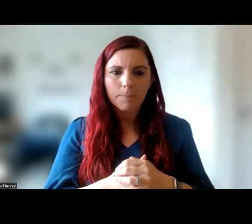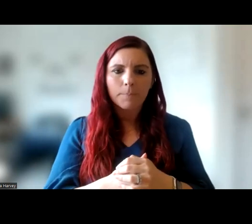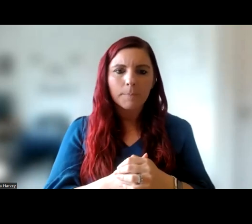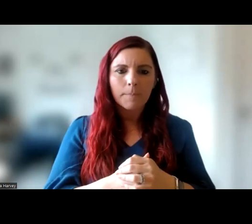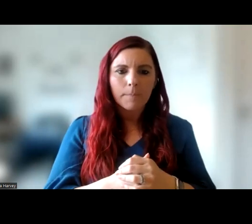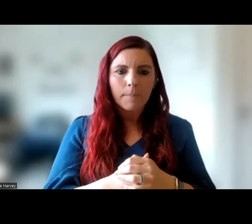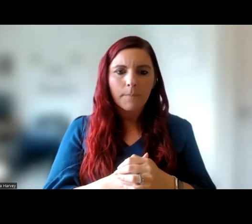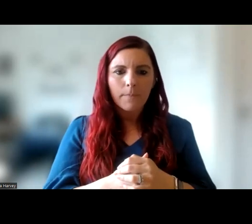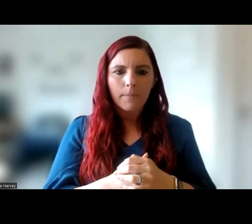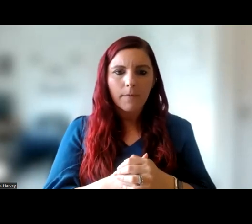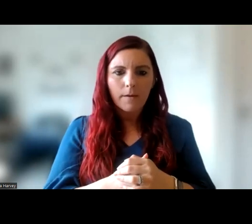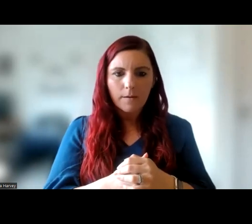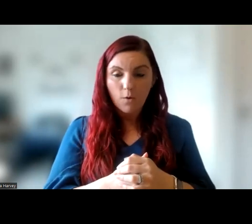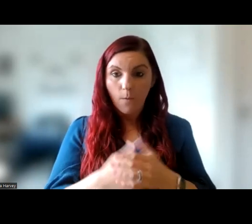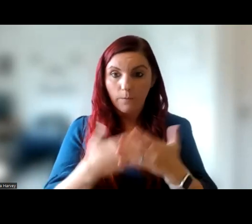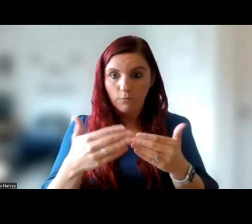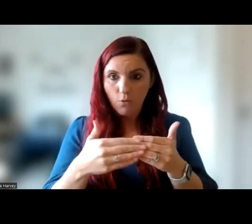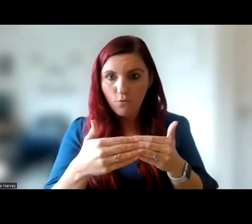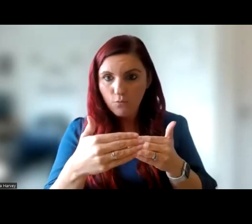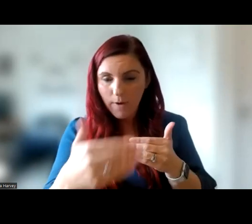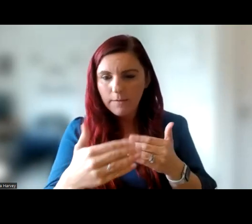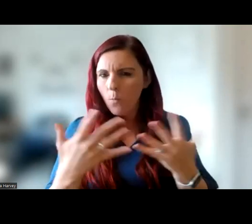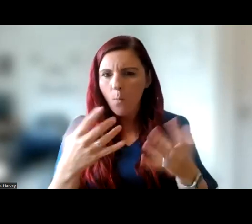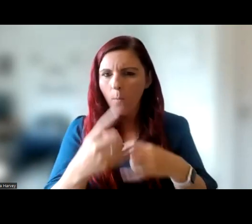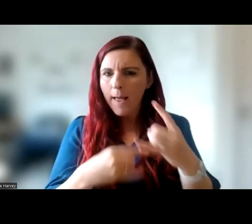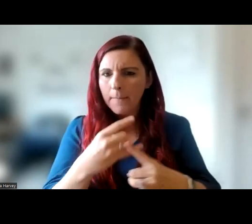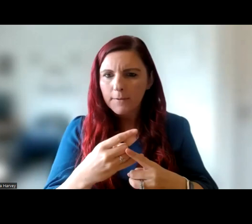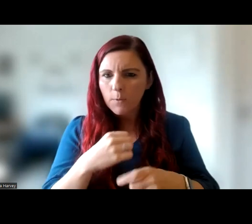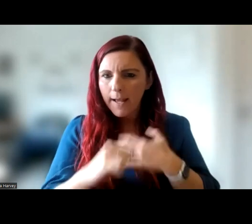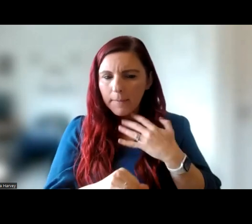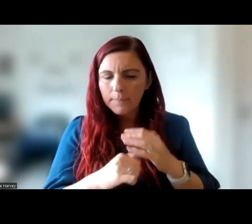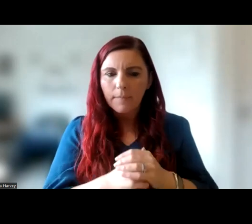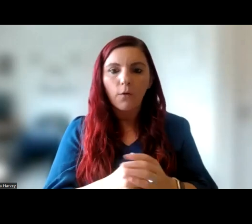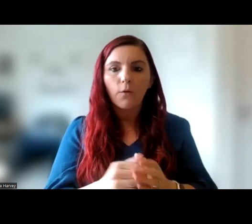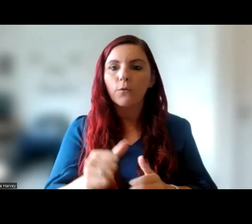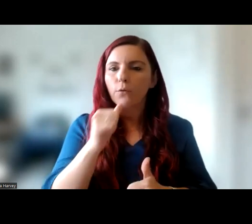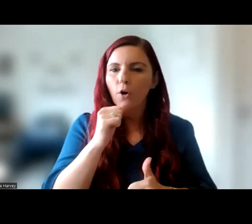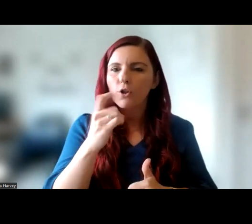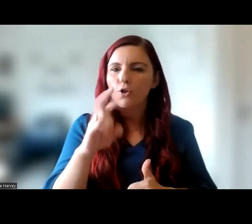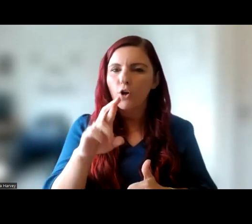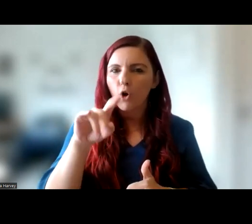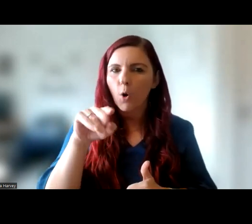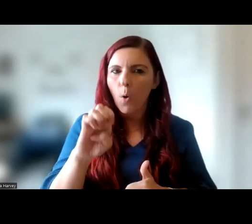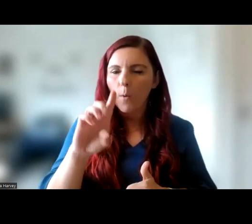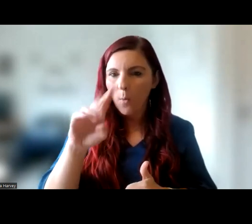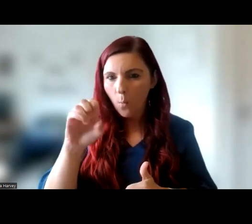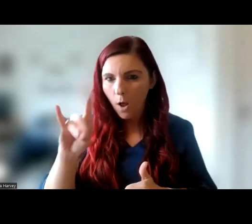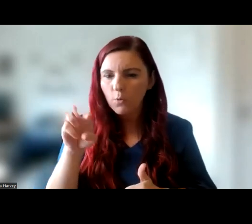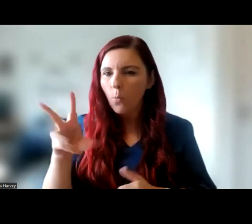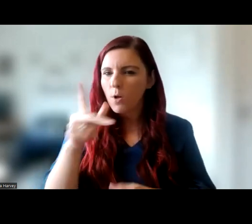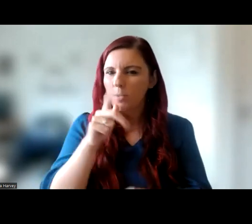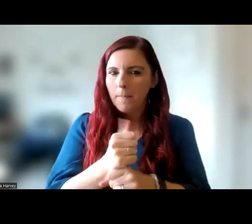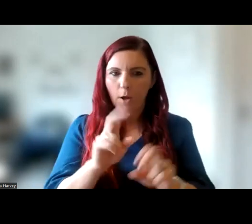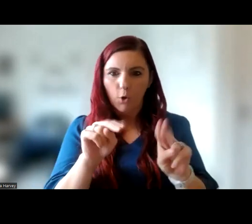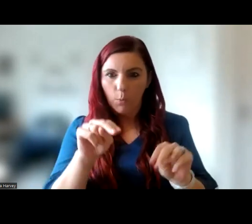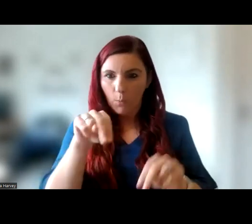So the format for the rest of this webinar will be as follows. First you will hear from Dr. Chloe Walsh, who will tell us about the new